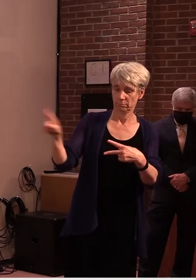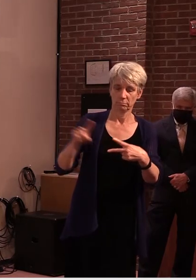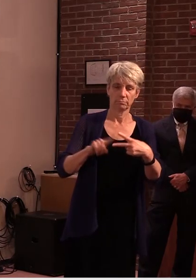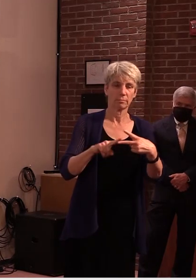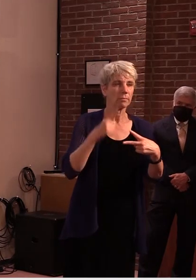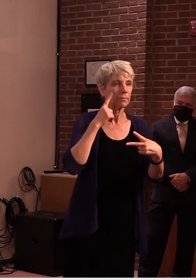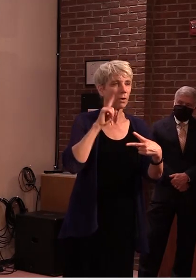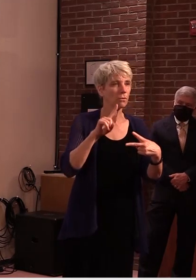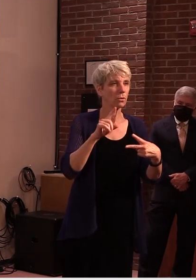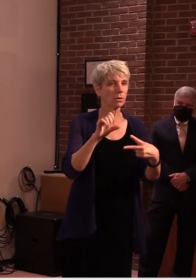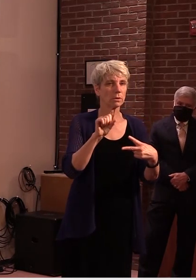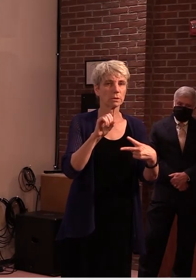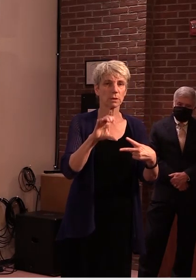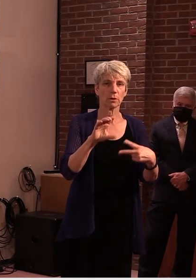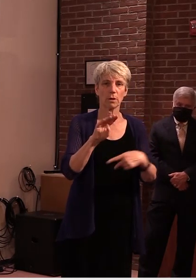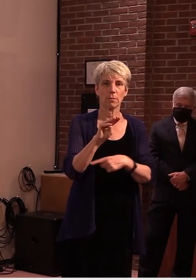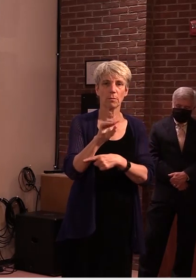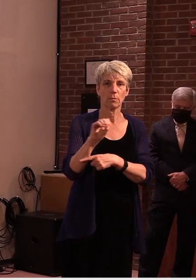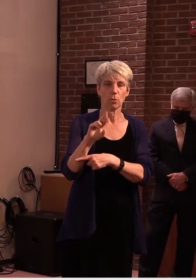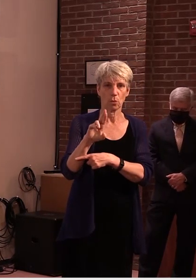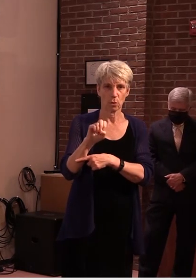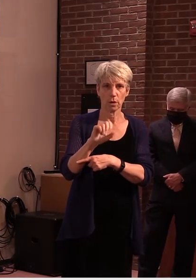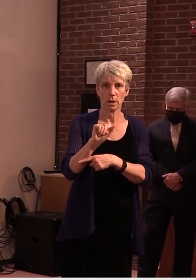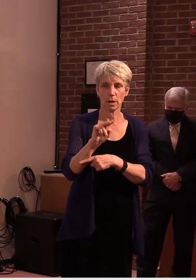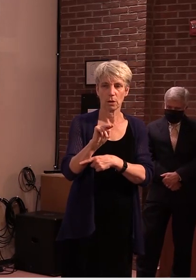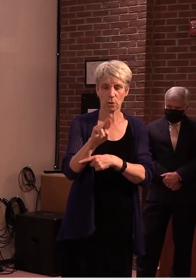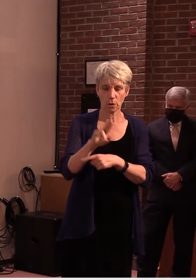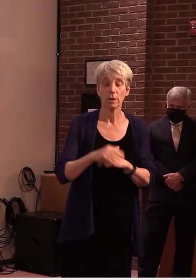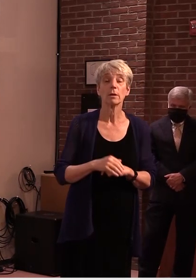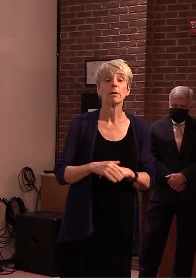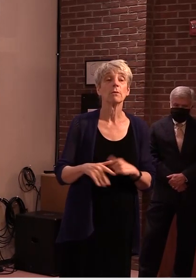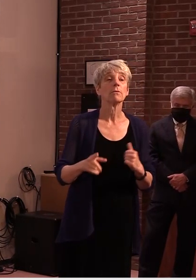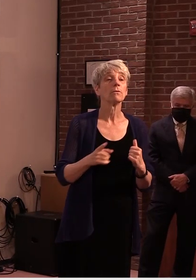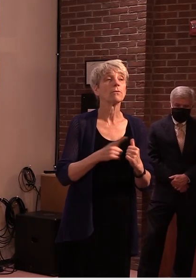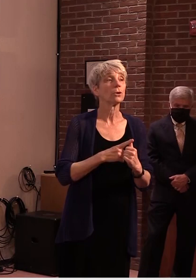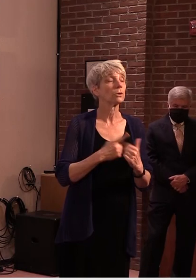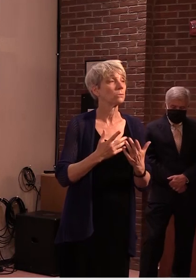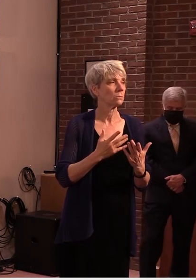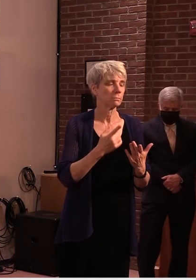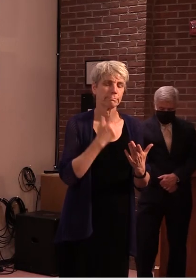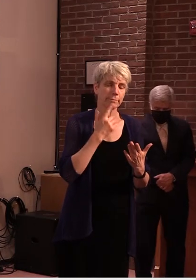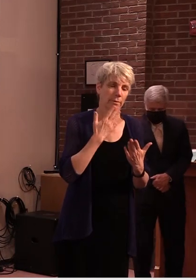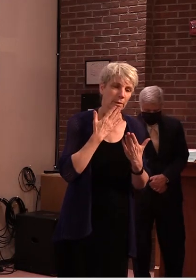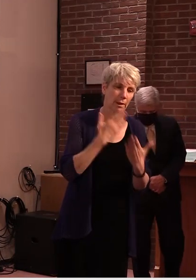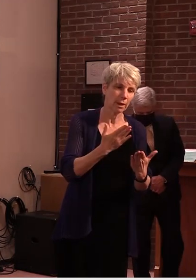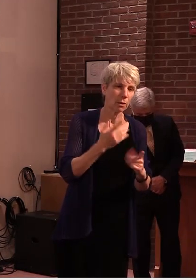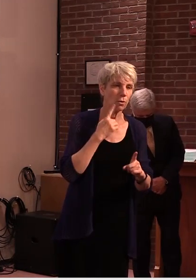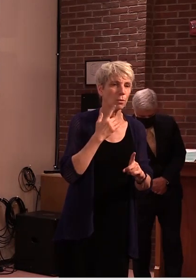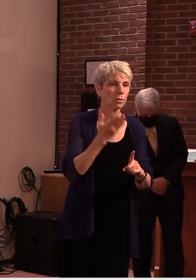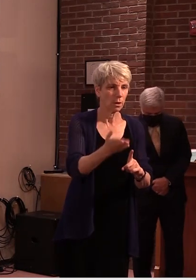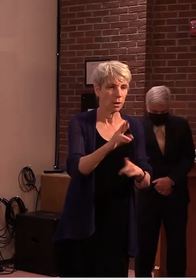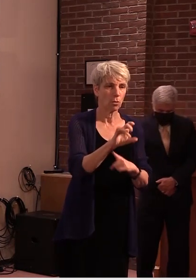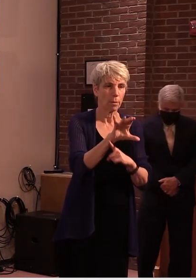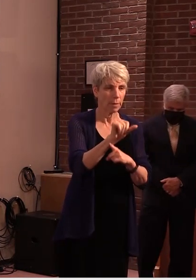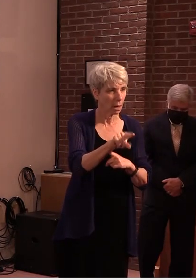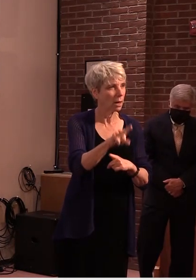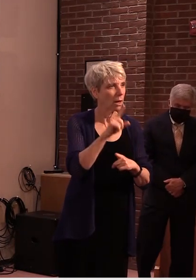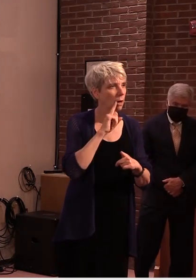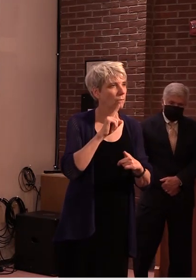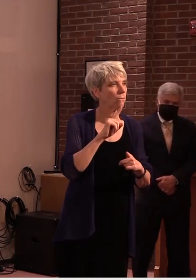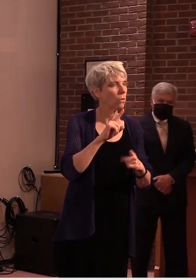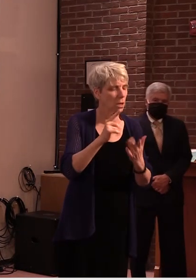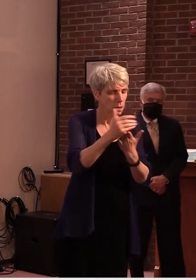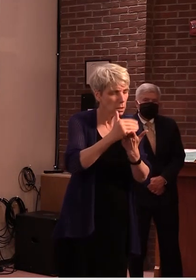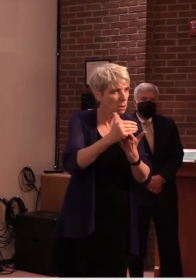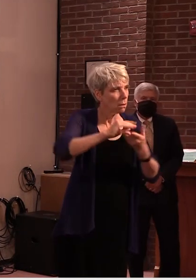may um the governor first i'd like to thank rebecca for getting um the the prison uh the prisoner data to